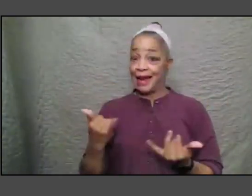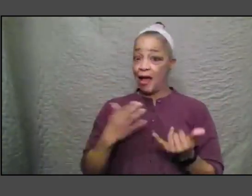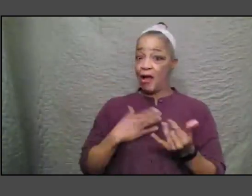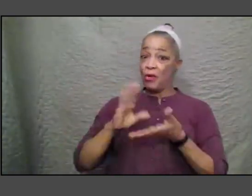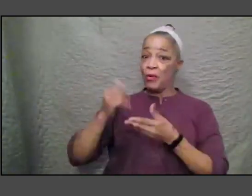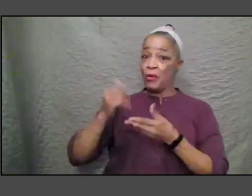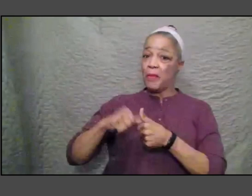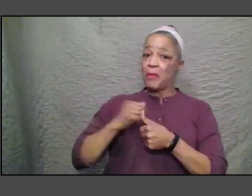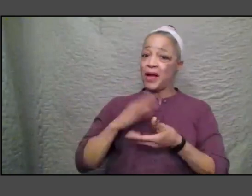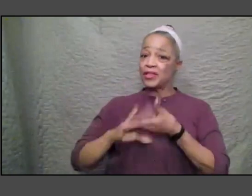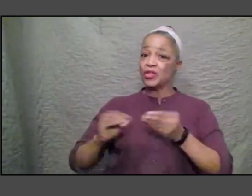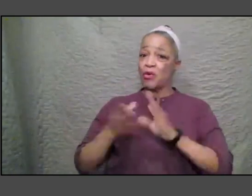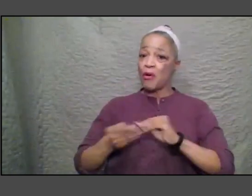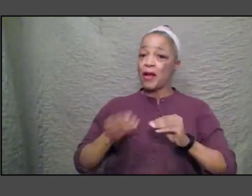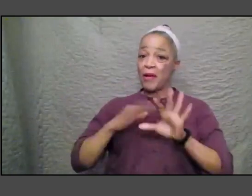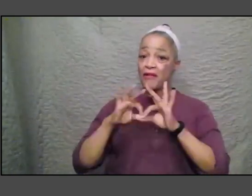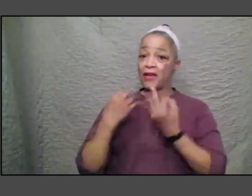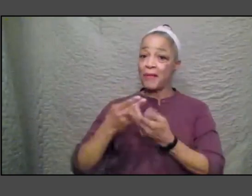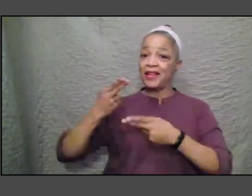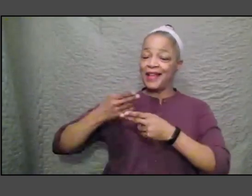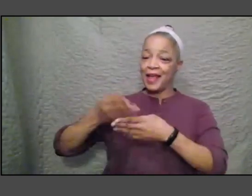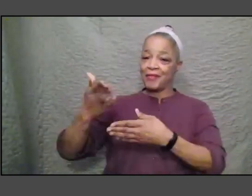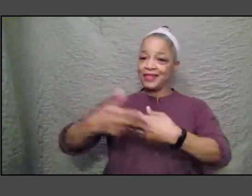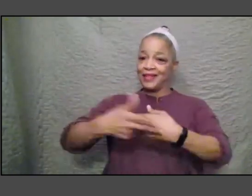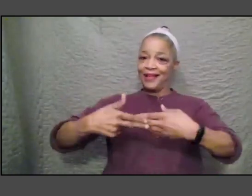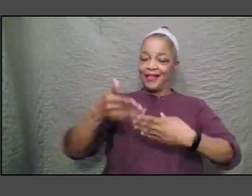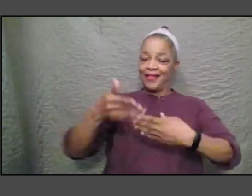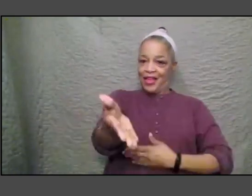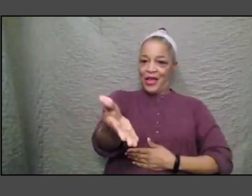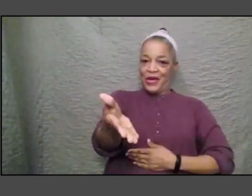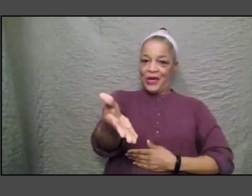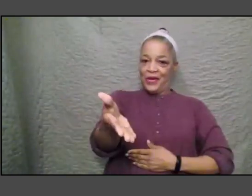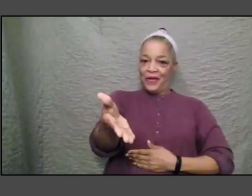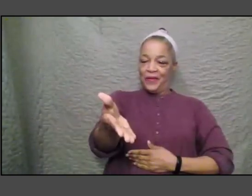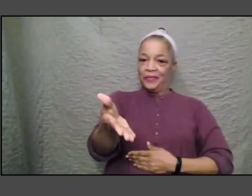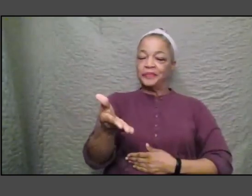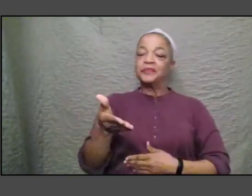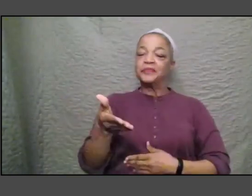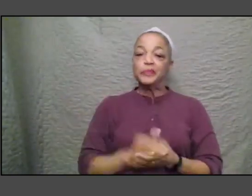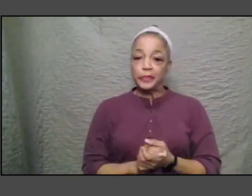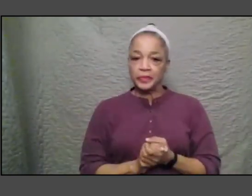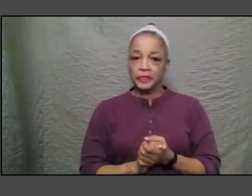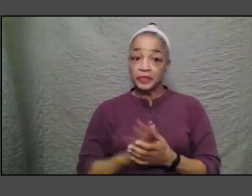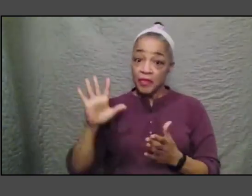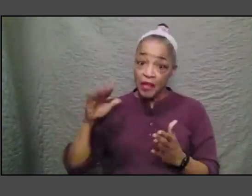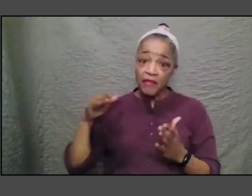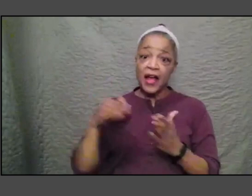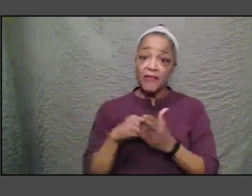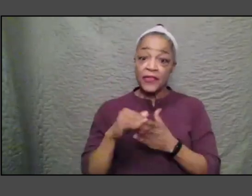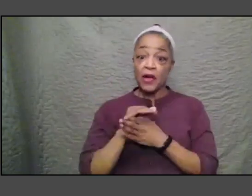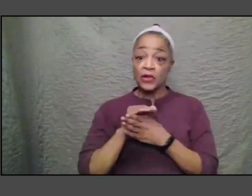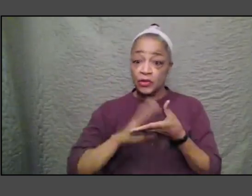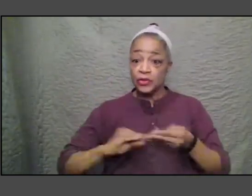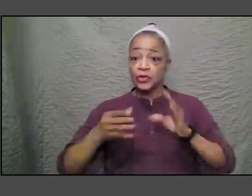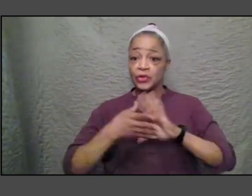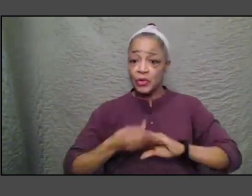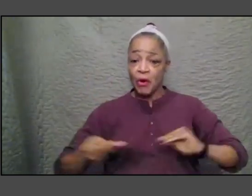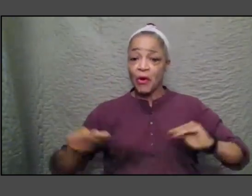is there so I could tell you 5 000 stories like that which is what my work is like every single day so